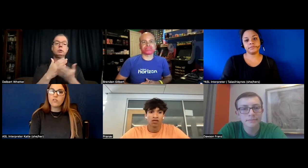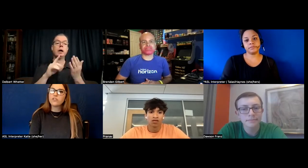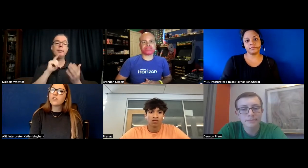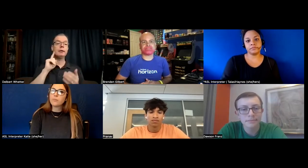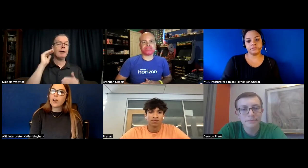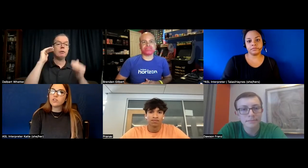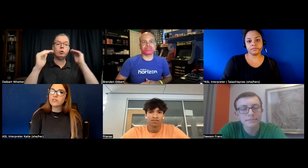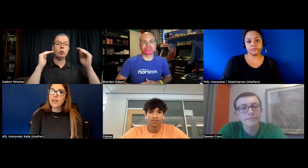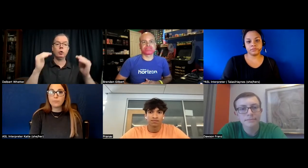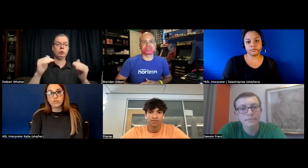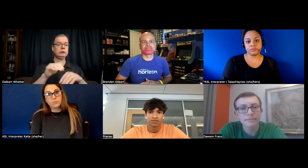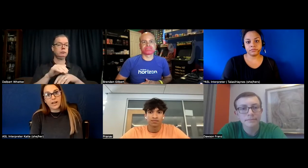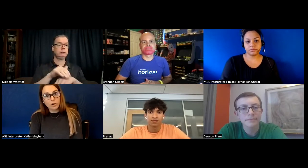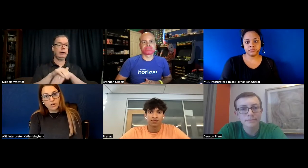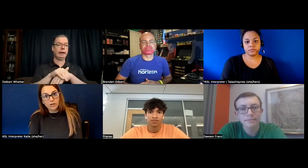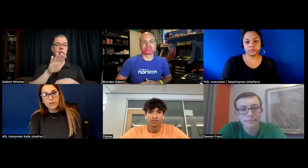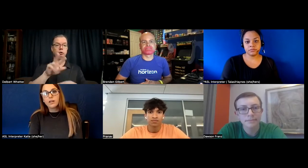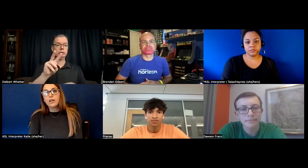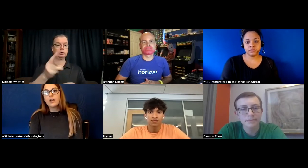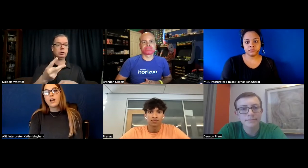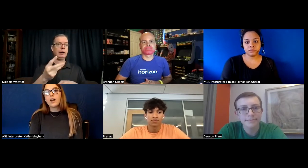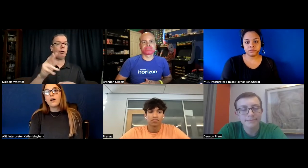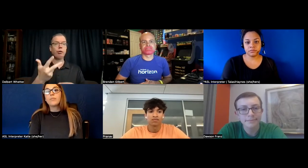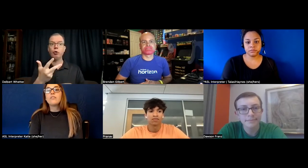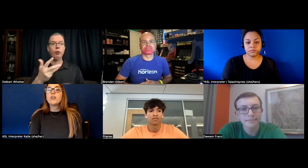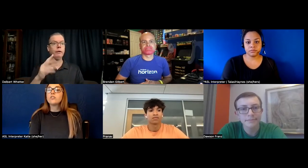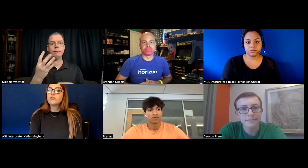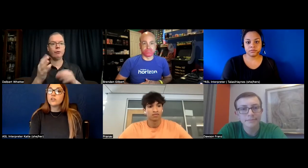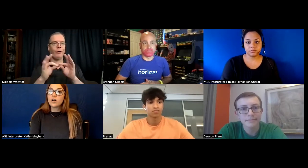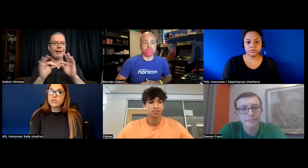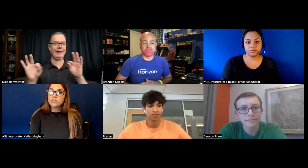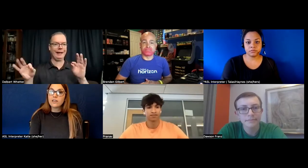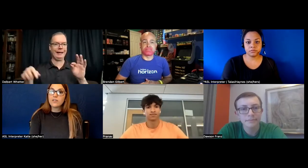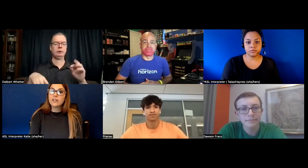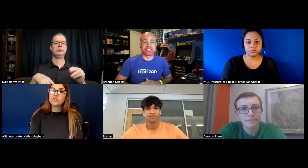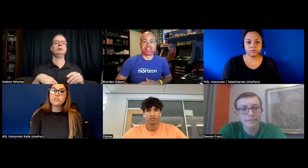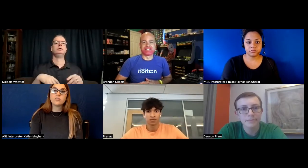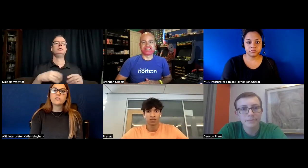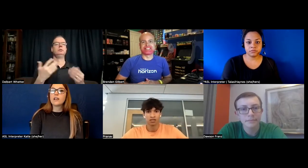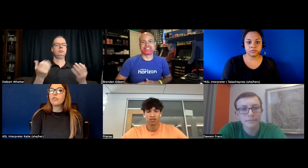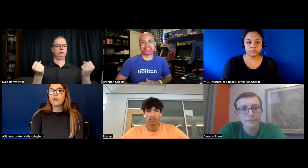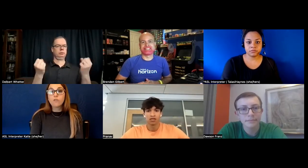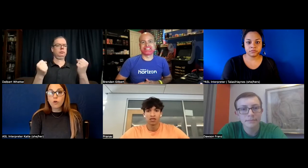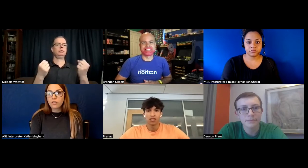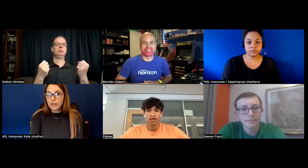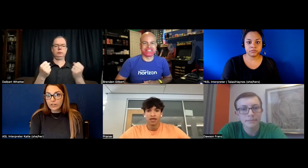for some projects captions might not work um and then also for adults if english is their second third fourth language